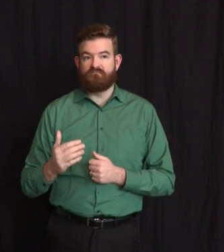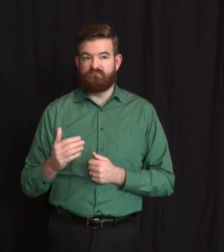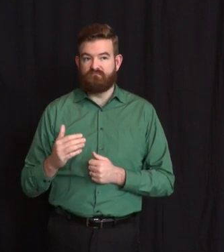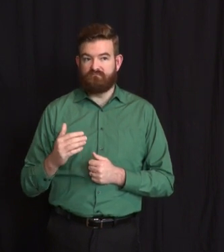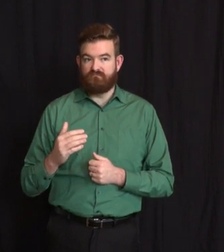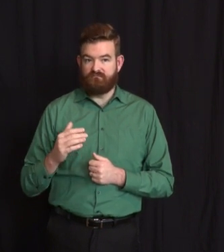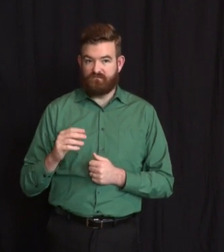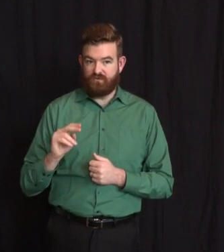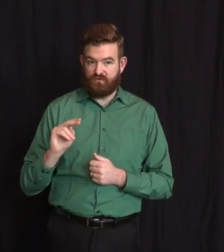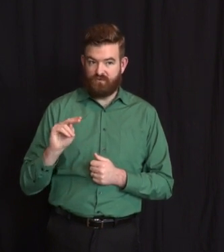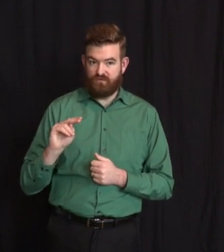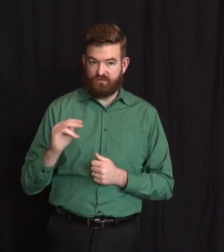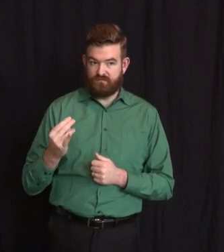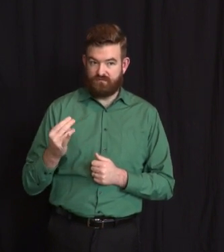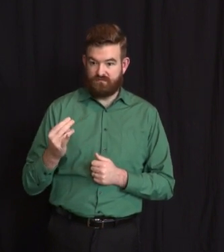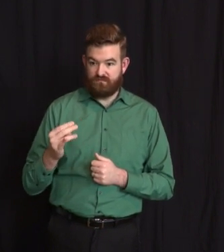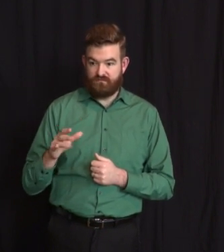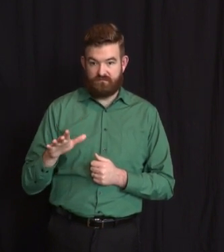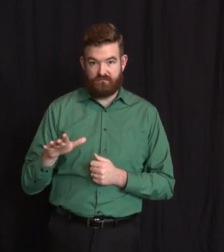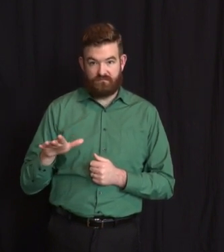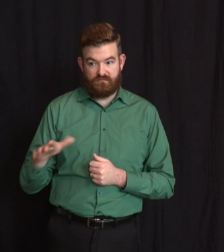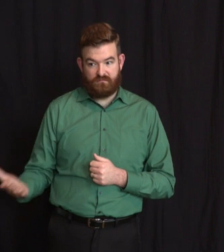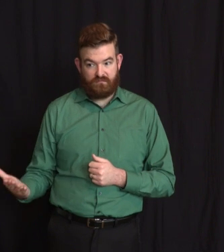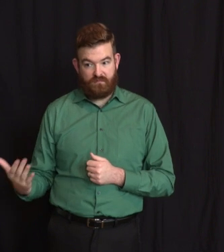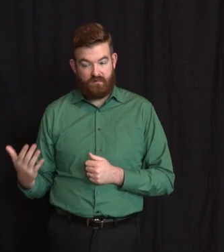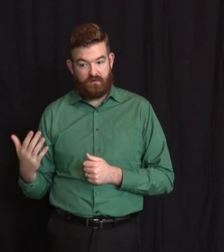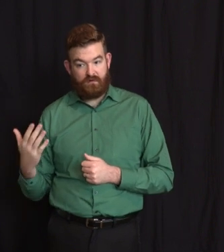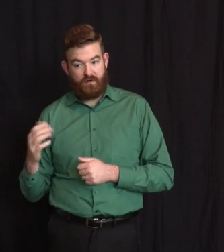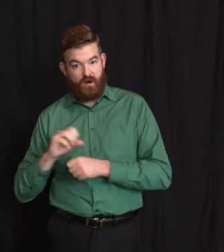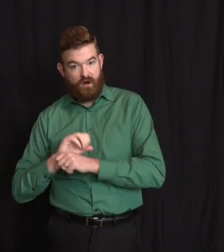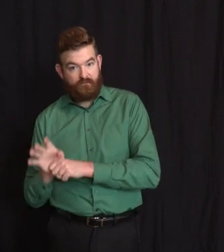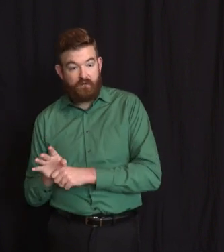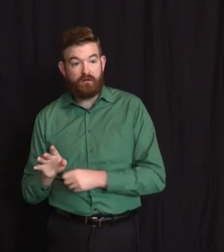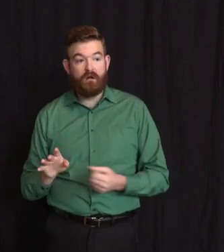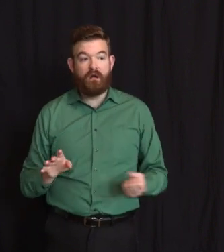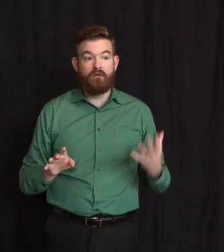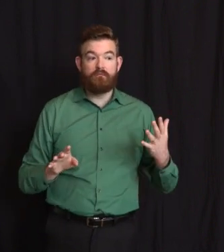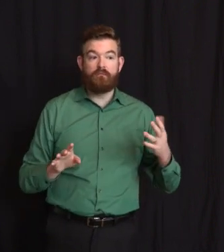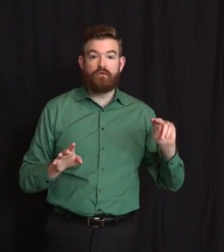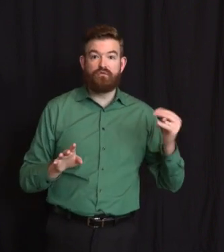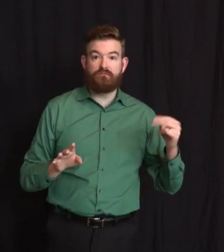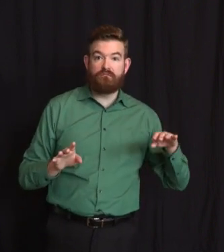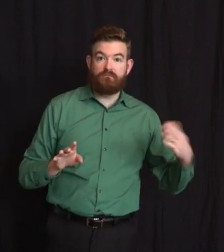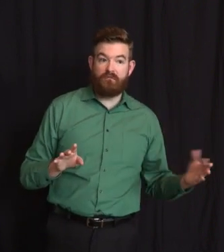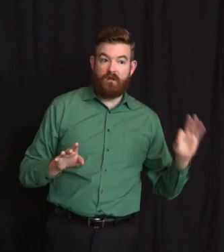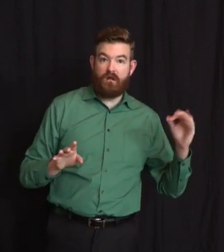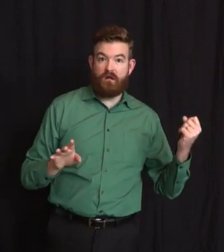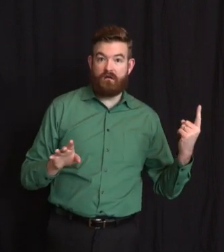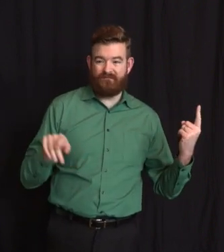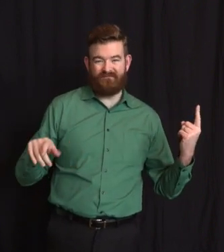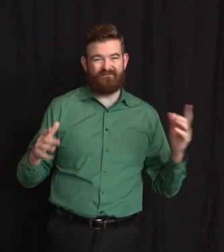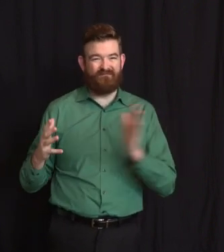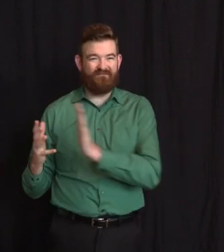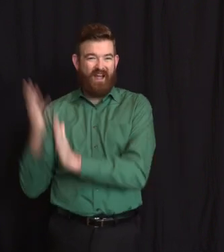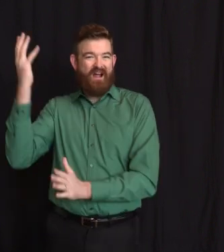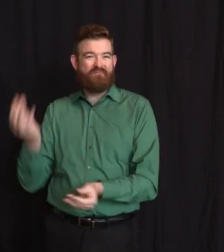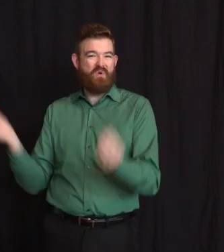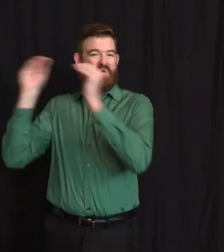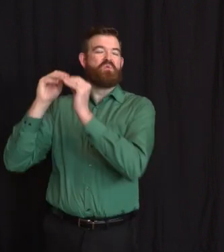and we continue to mourn and keep the souls we lost on 9-11 in our hearts and prayers and thoughts, and we now have